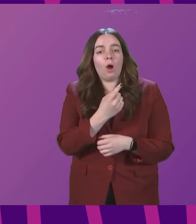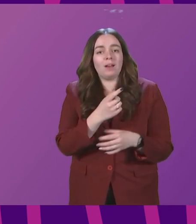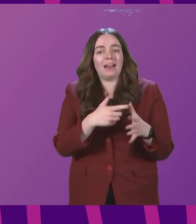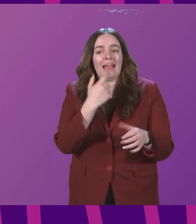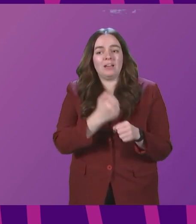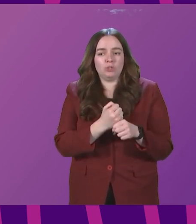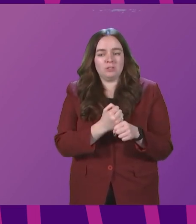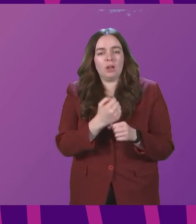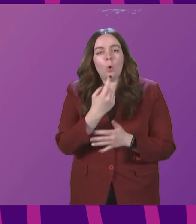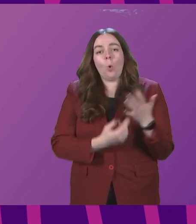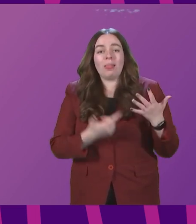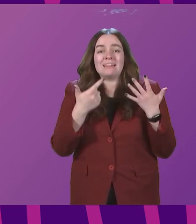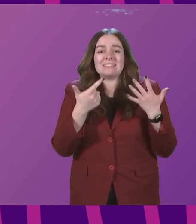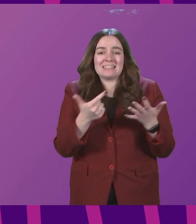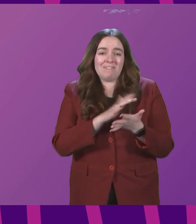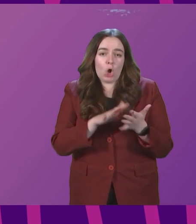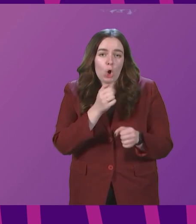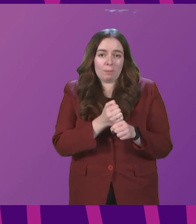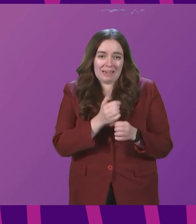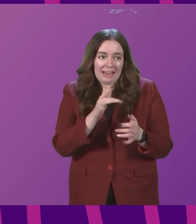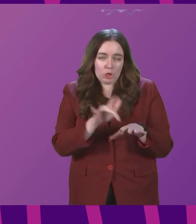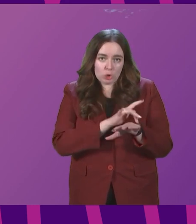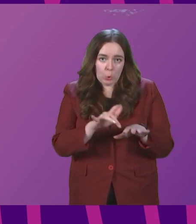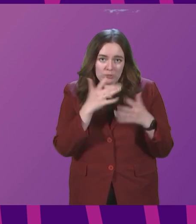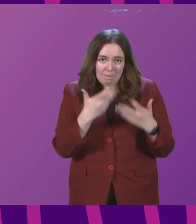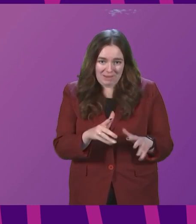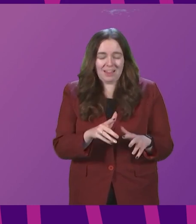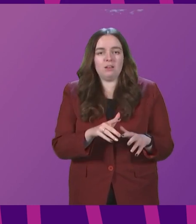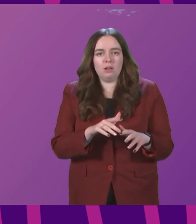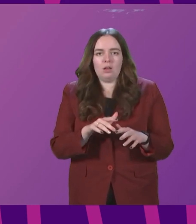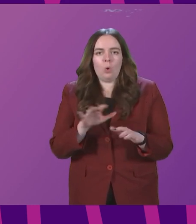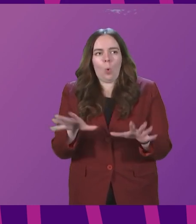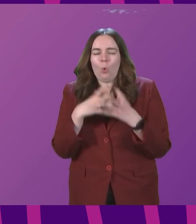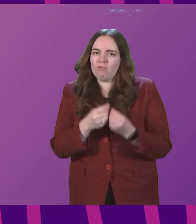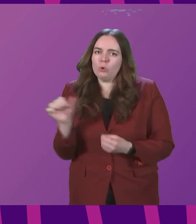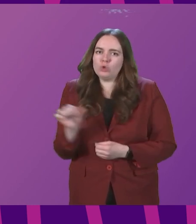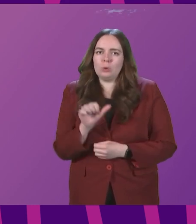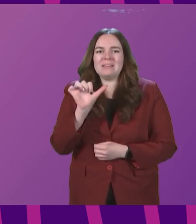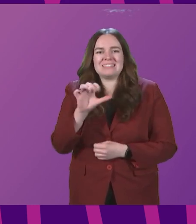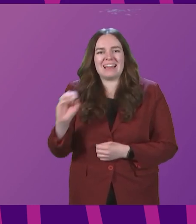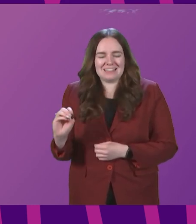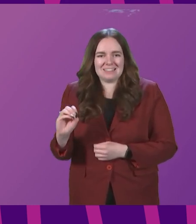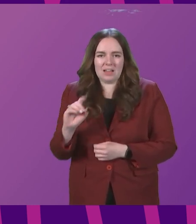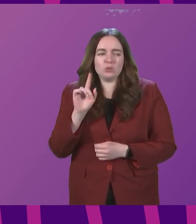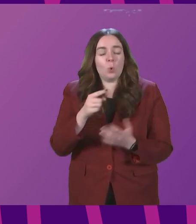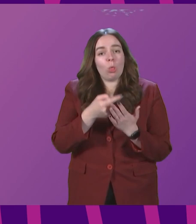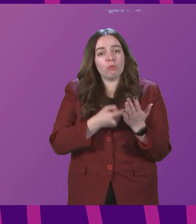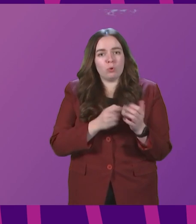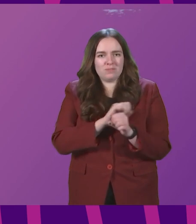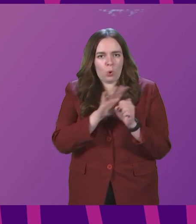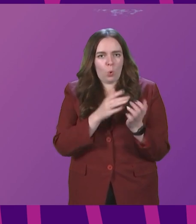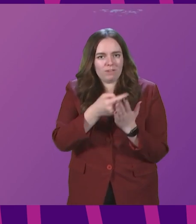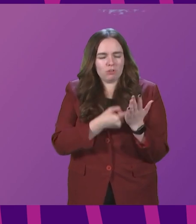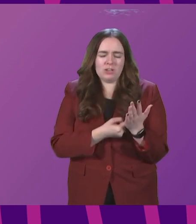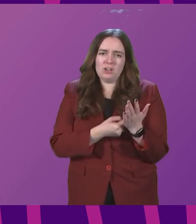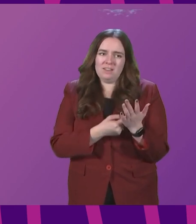only seven Hogmanay shows went ahead out of six they planned. So the loss of income due to COVID restrictions for many in the sector is